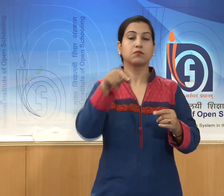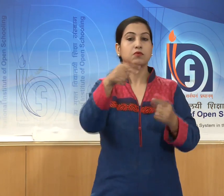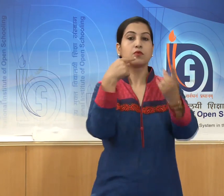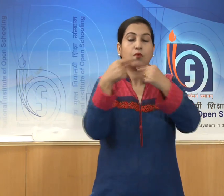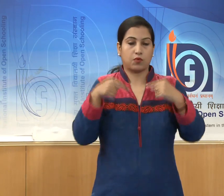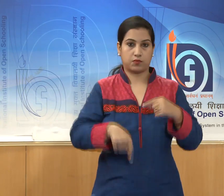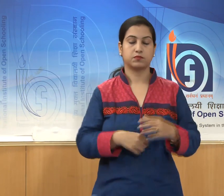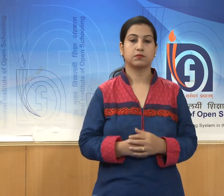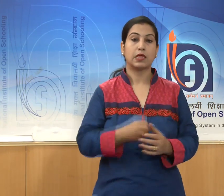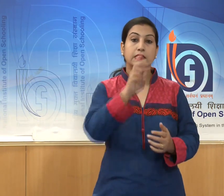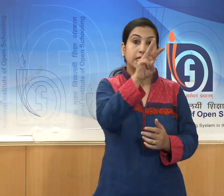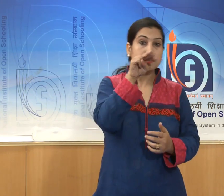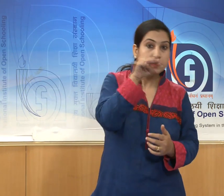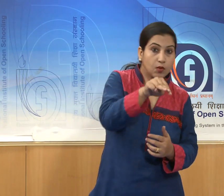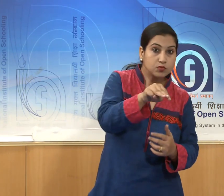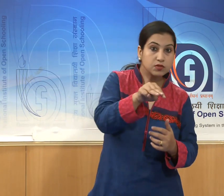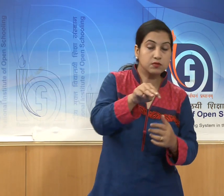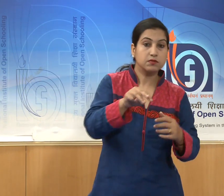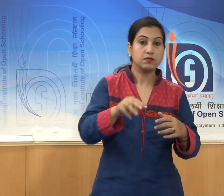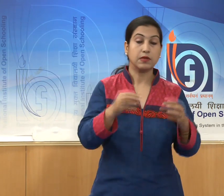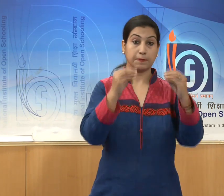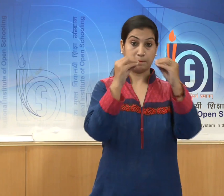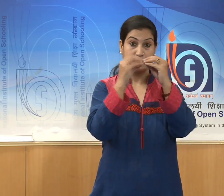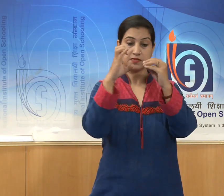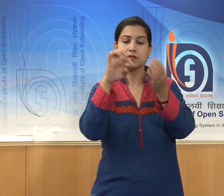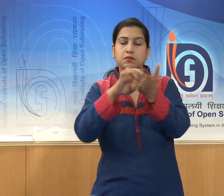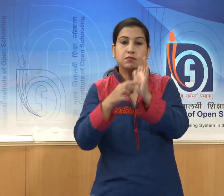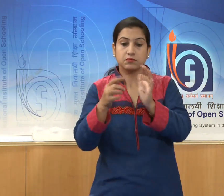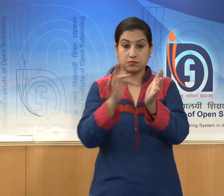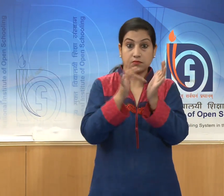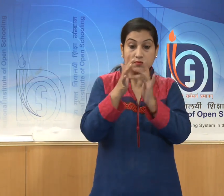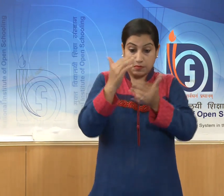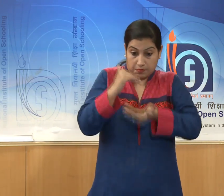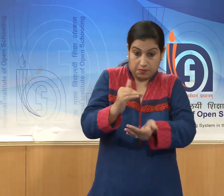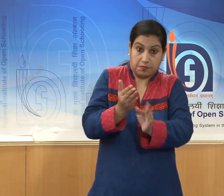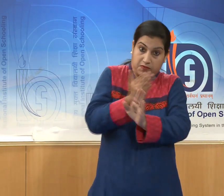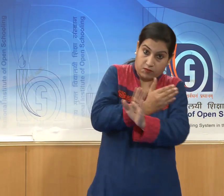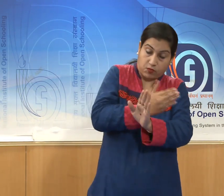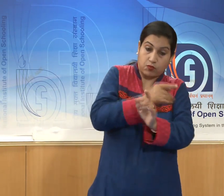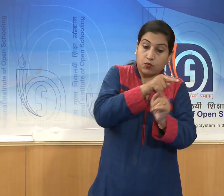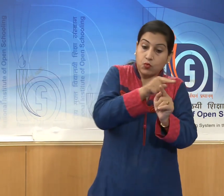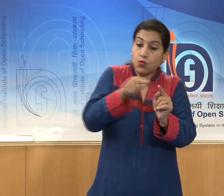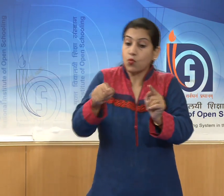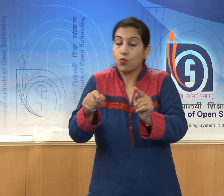3000 BCE to 600